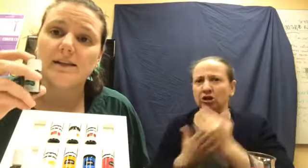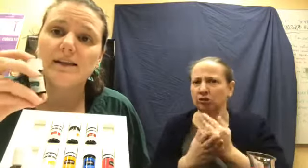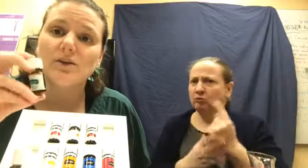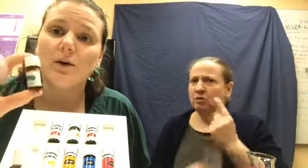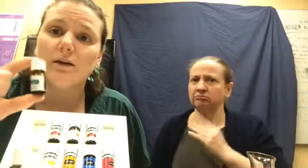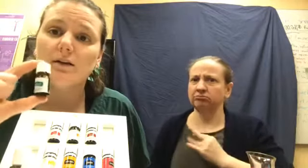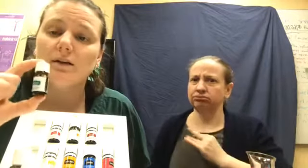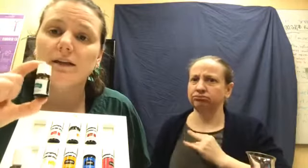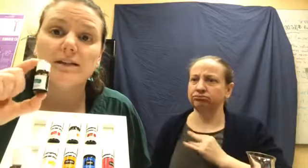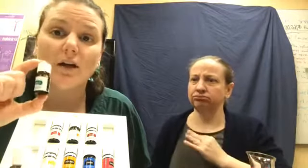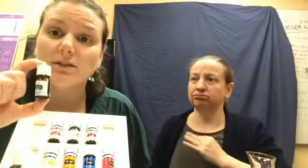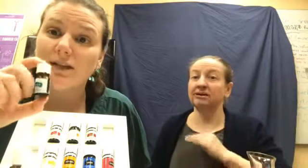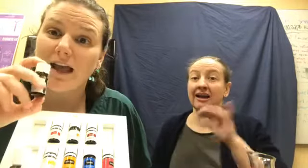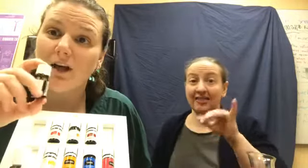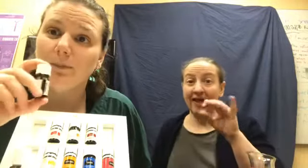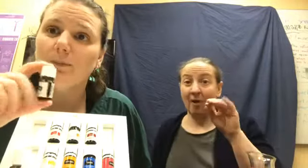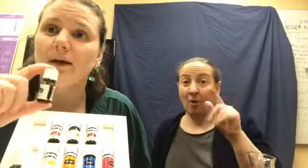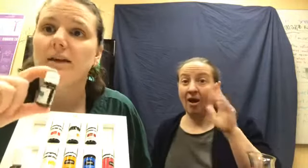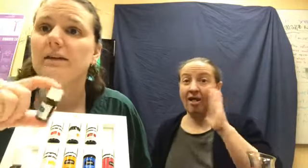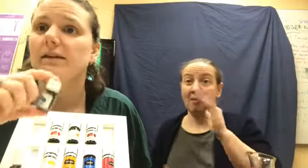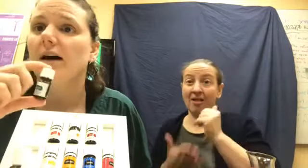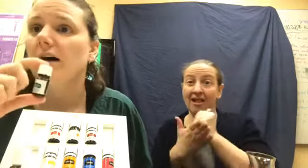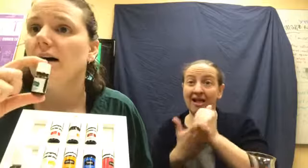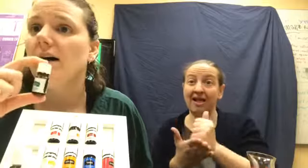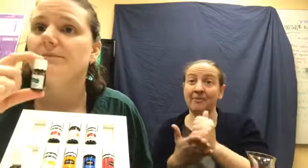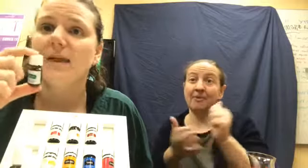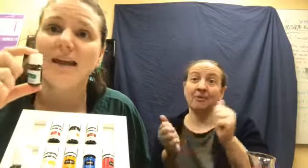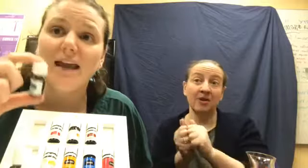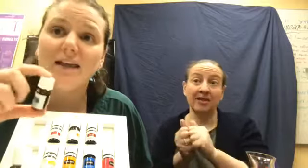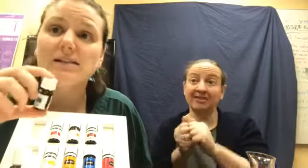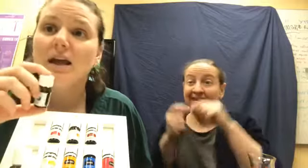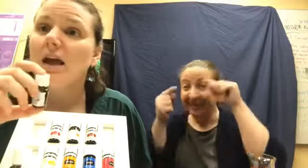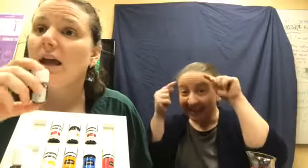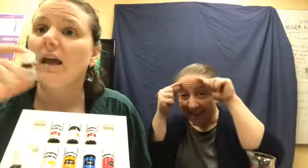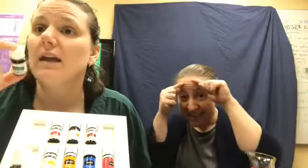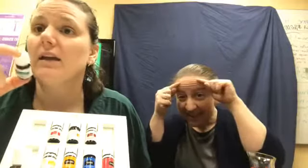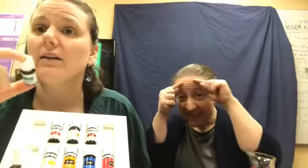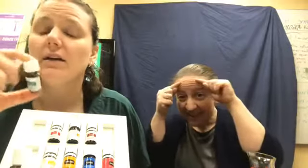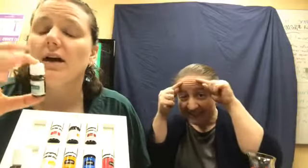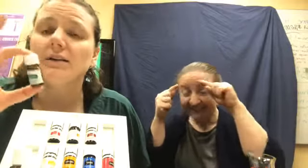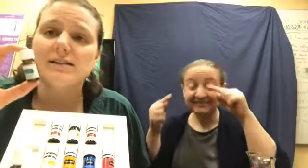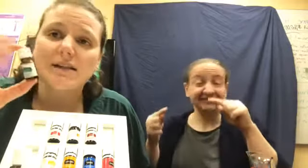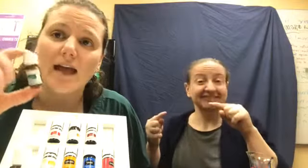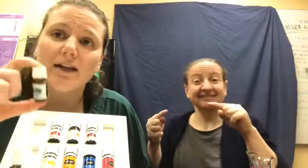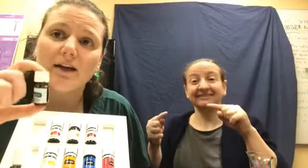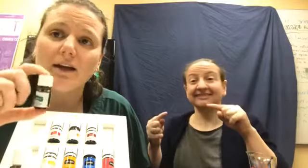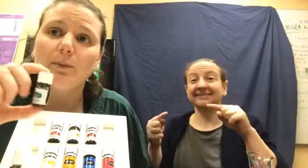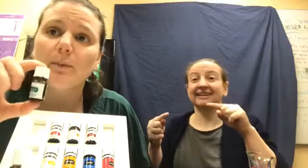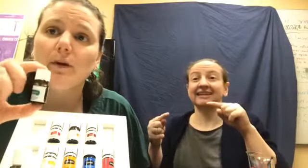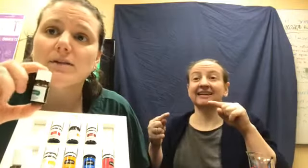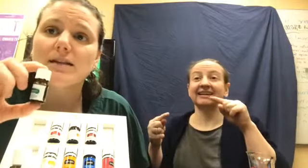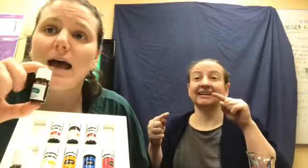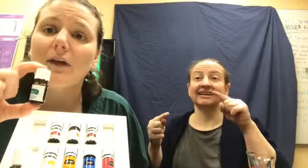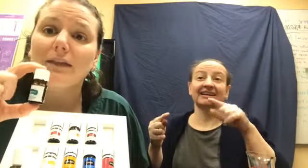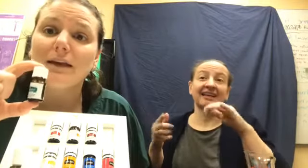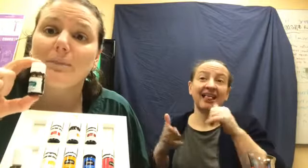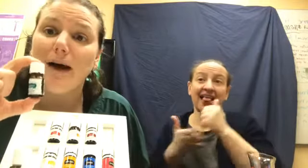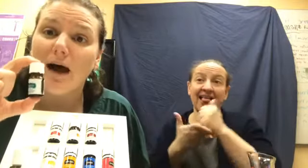this oil is also gonna help with, uh, headaches. It, on this slide here, it promotes healthy bowel